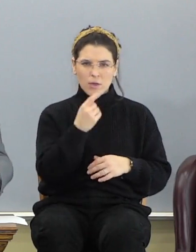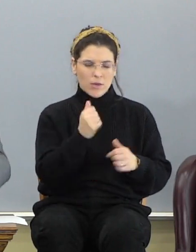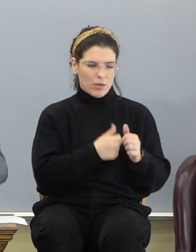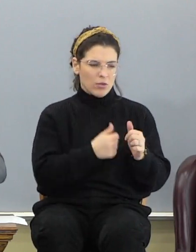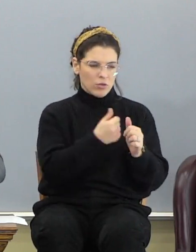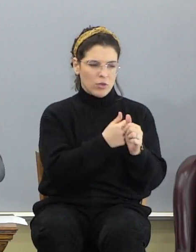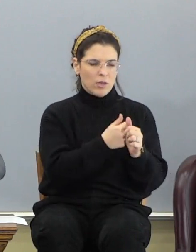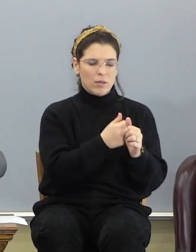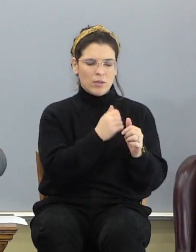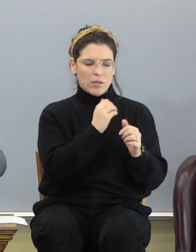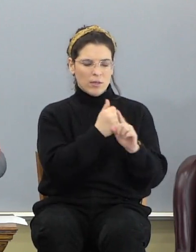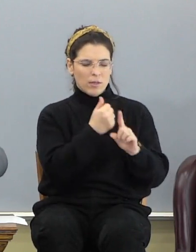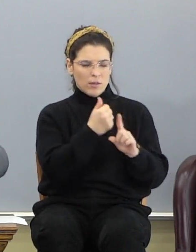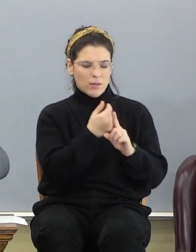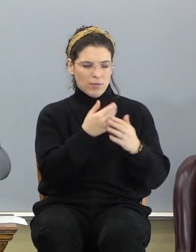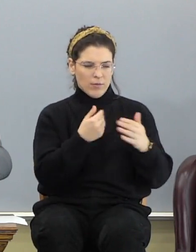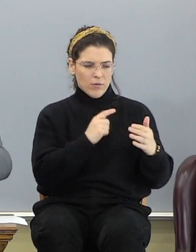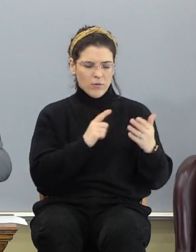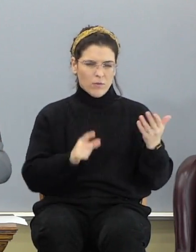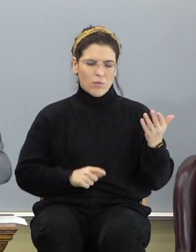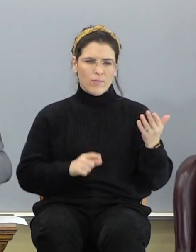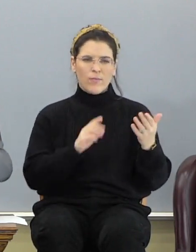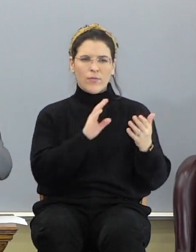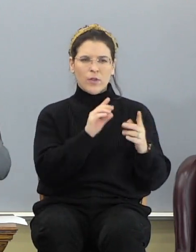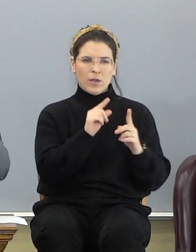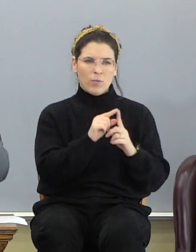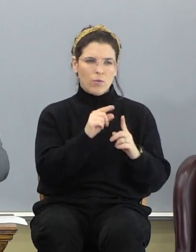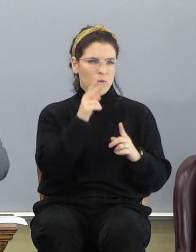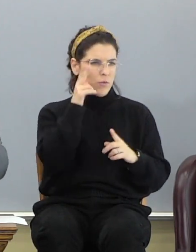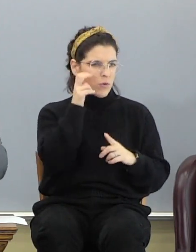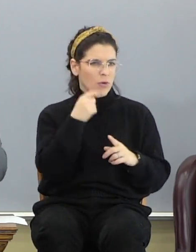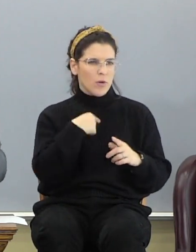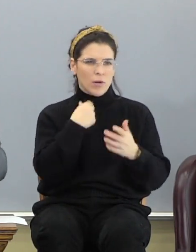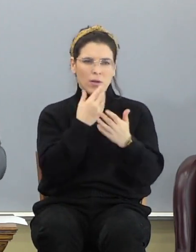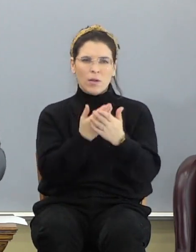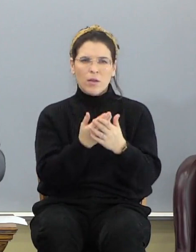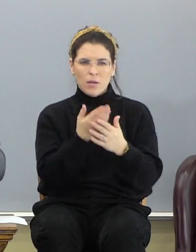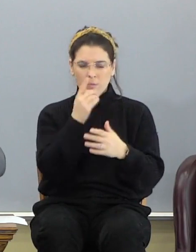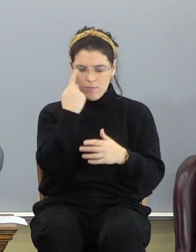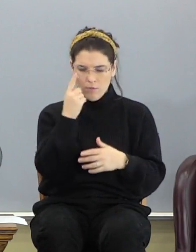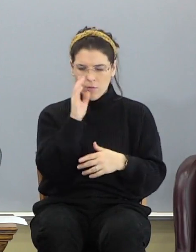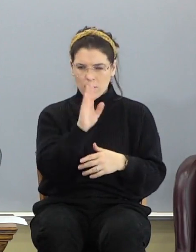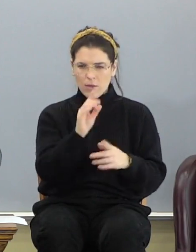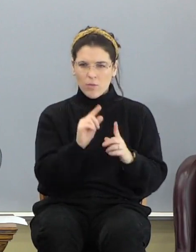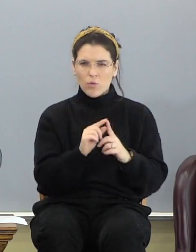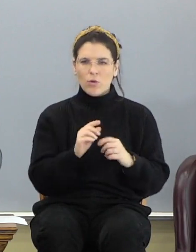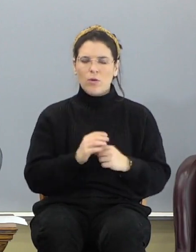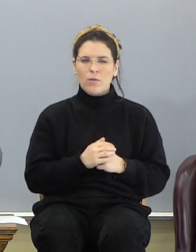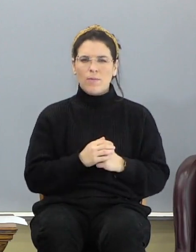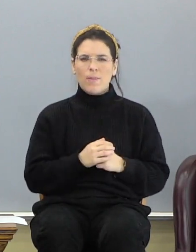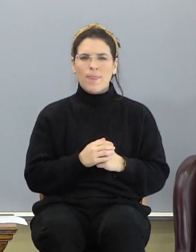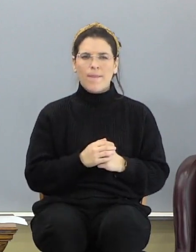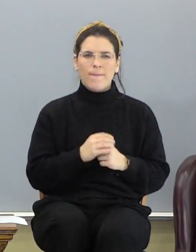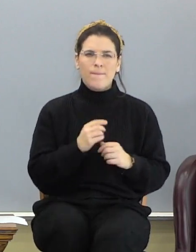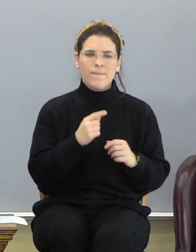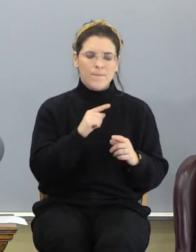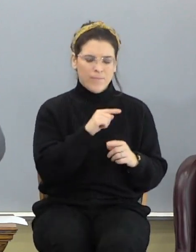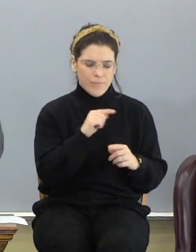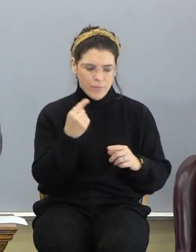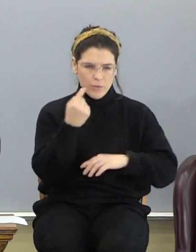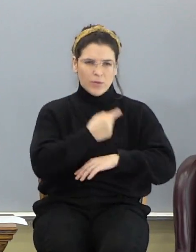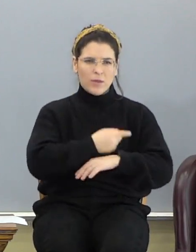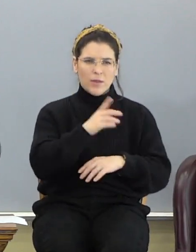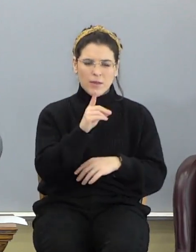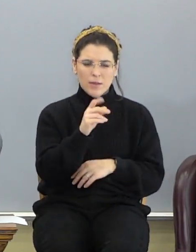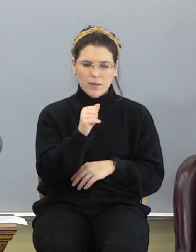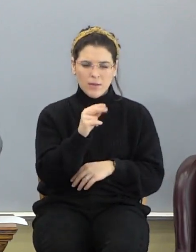chasten thyself before the Lord, thy word were heard, and I came for thy word. So from the first day Daniel